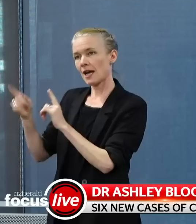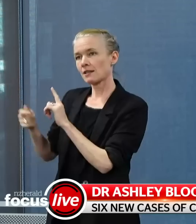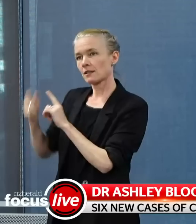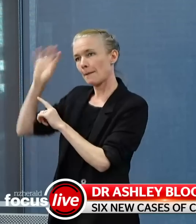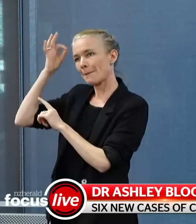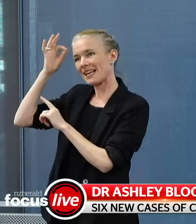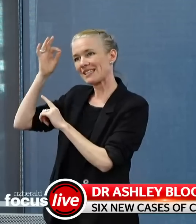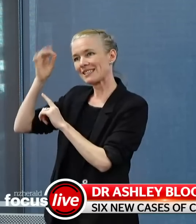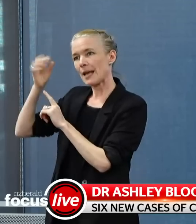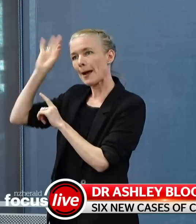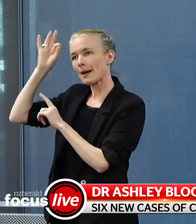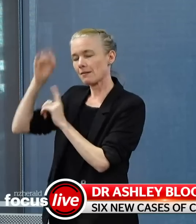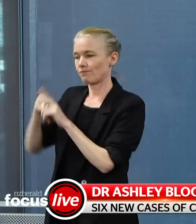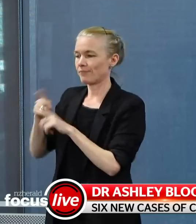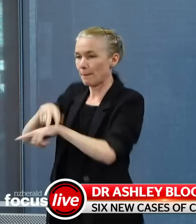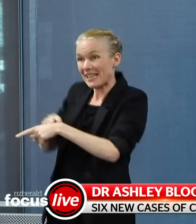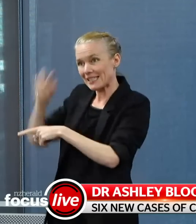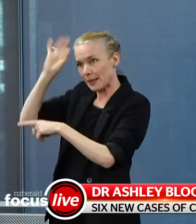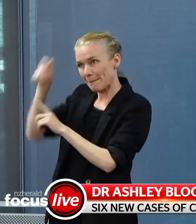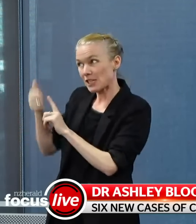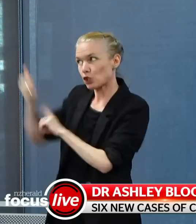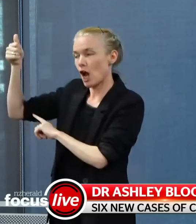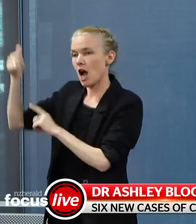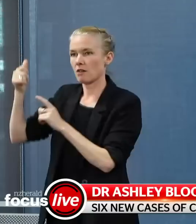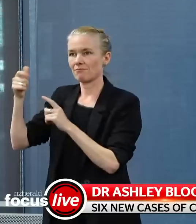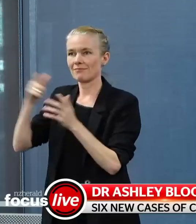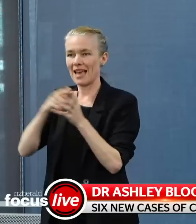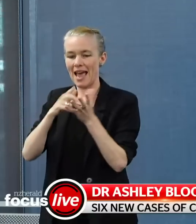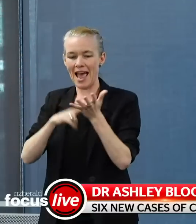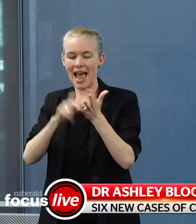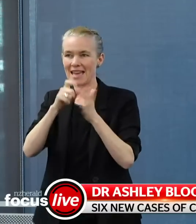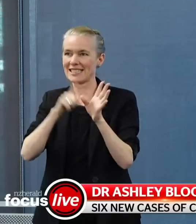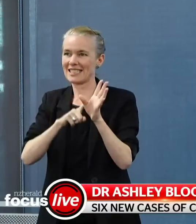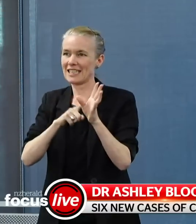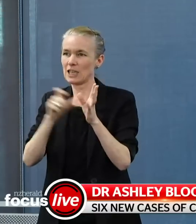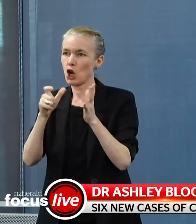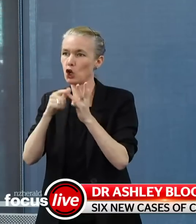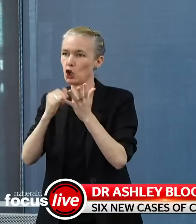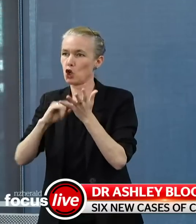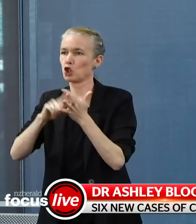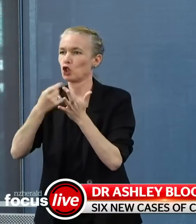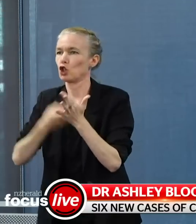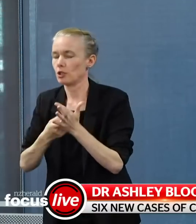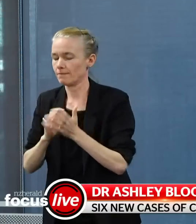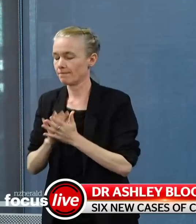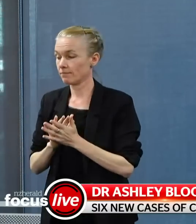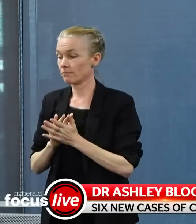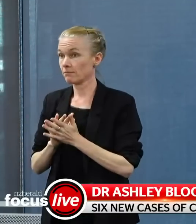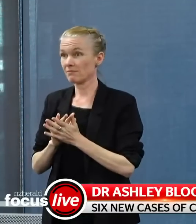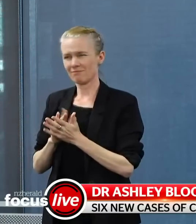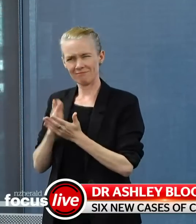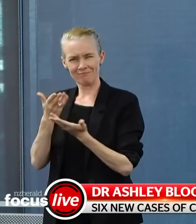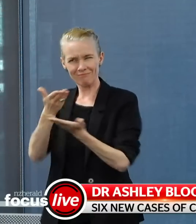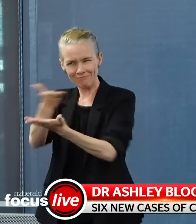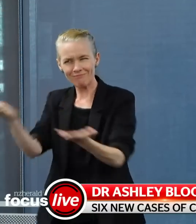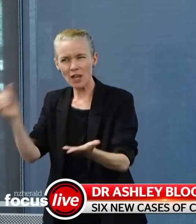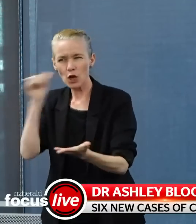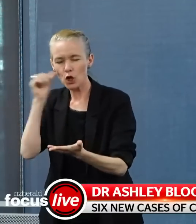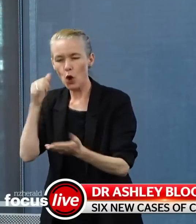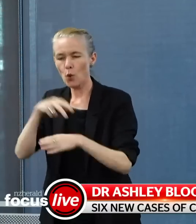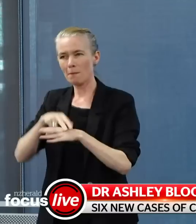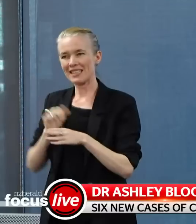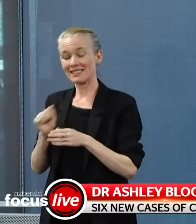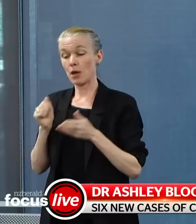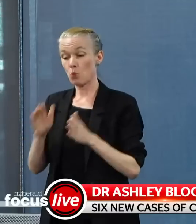been a number of events during the Alert Level 3 period that the police would, as they do their first approach as an education and engagement